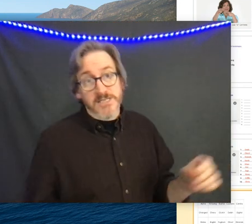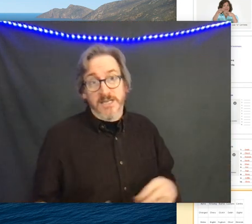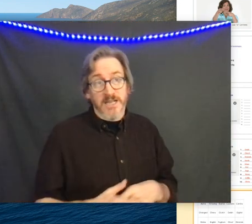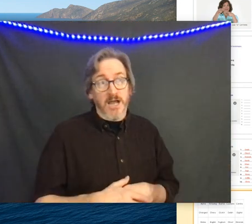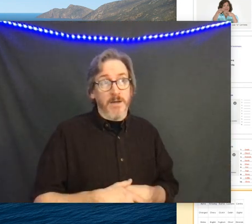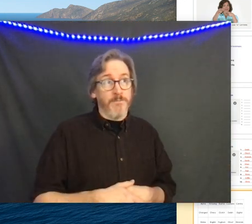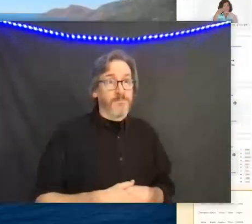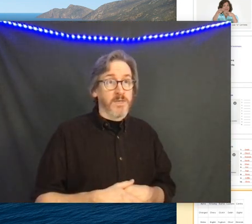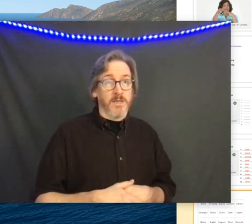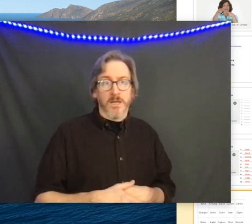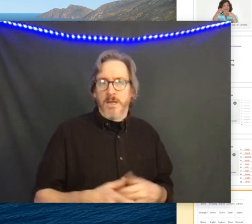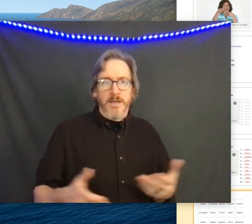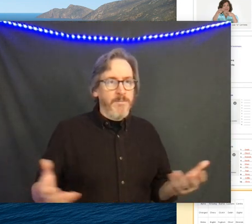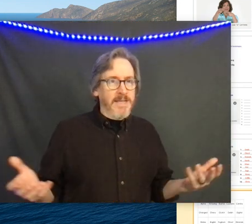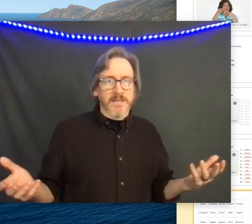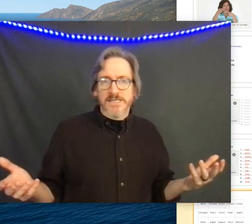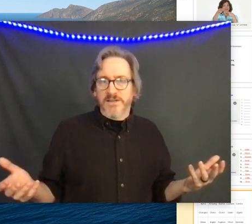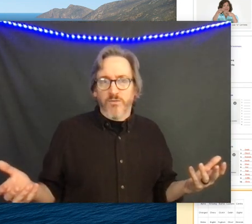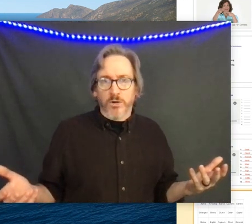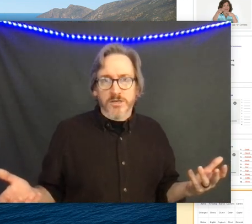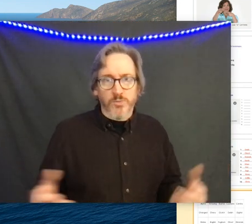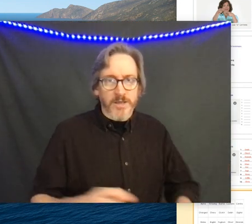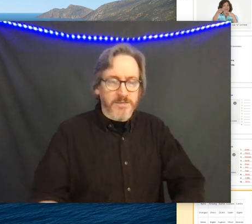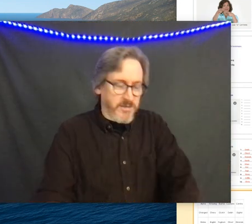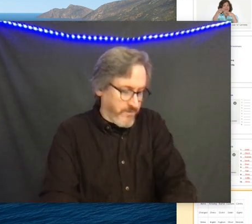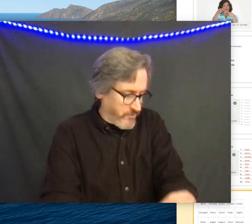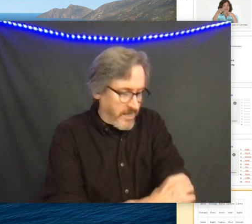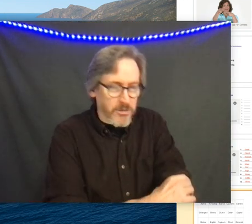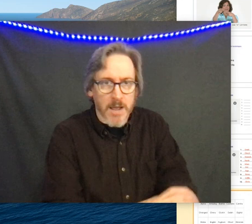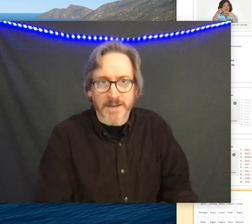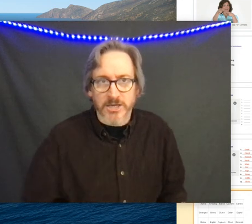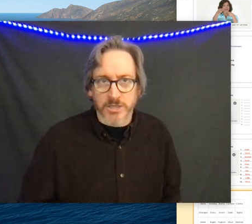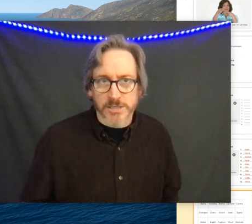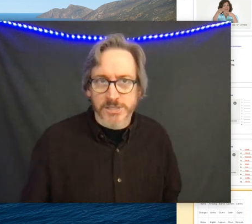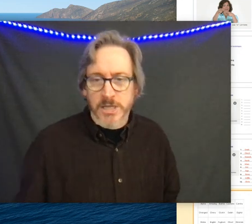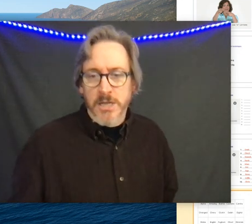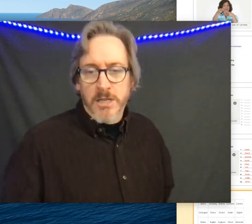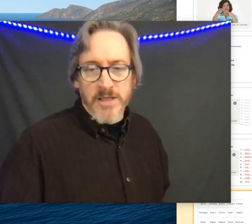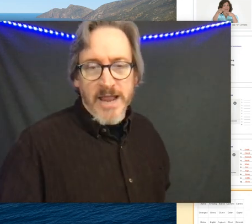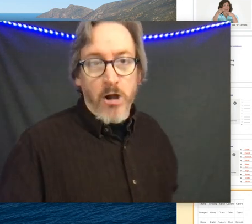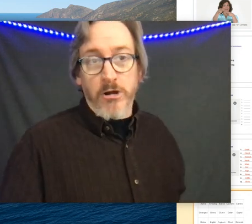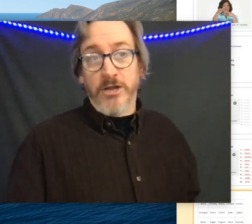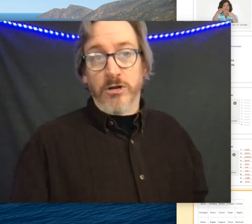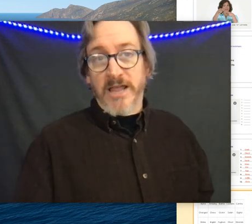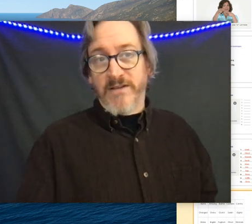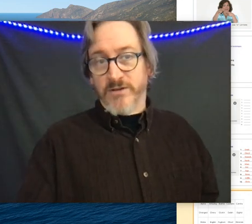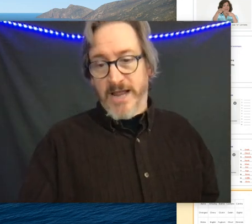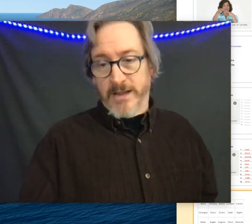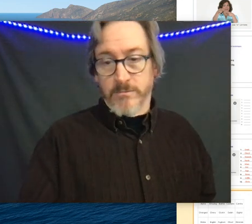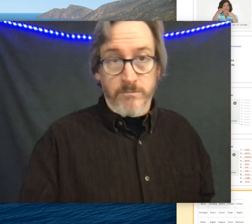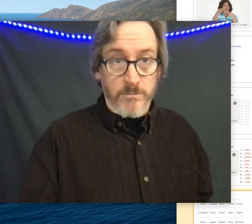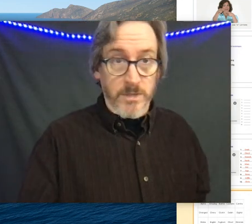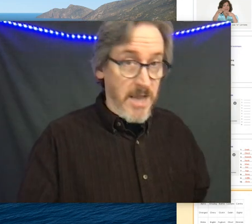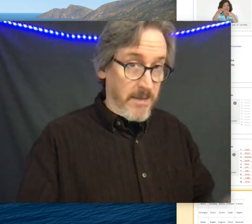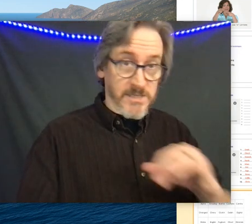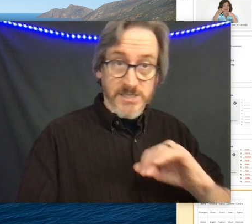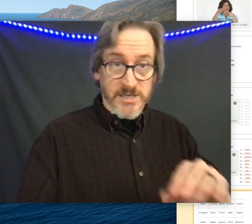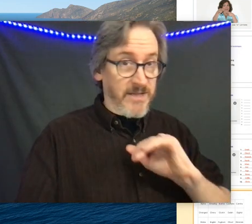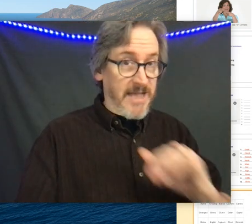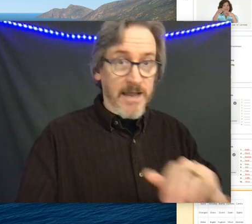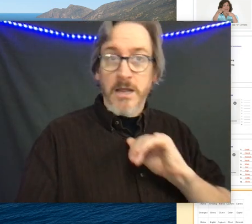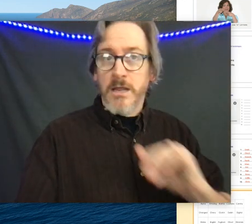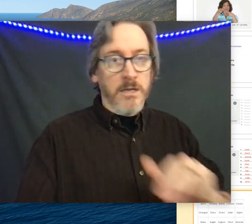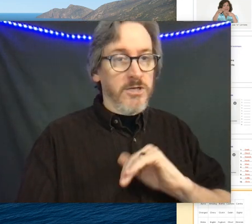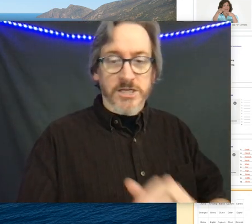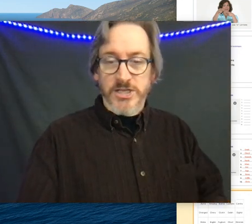practice. Make a list of words with different letter combinations that are in your life every day. Names,